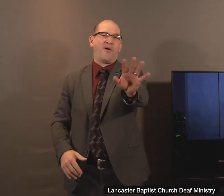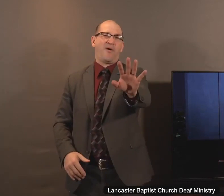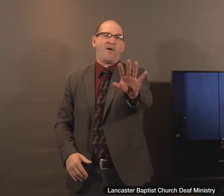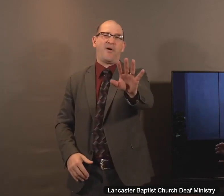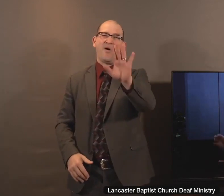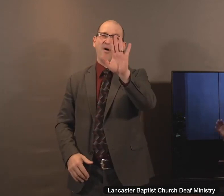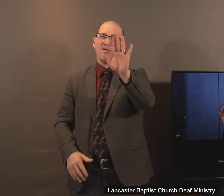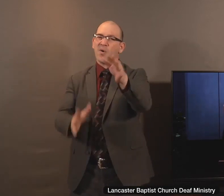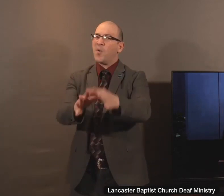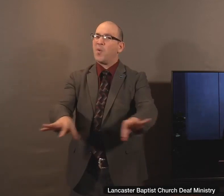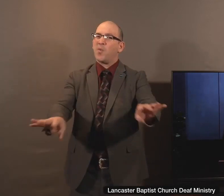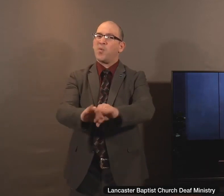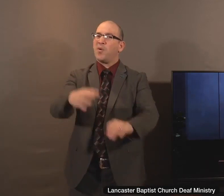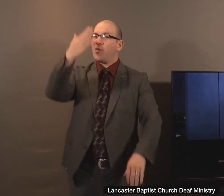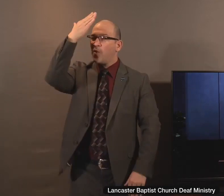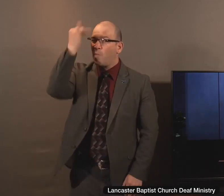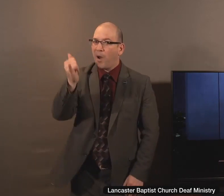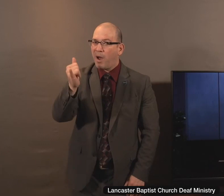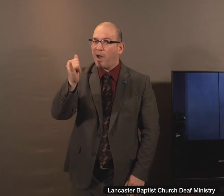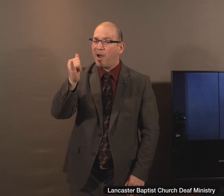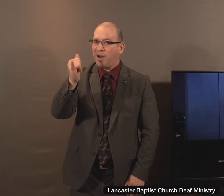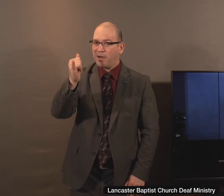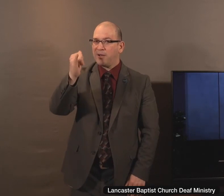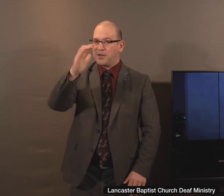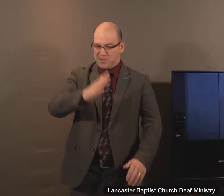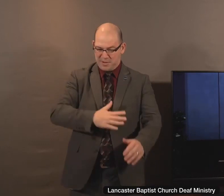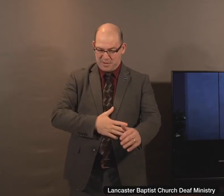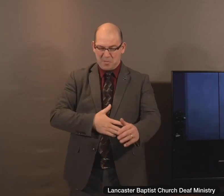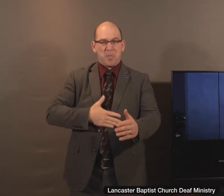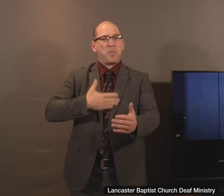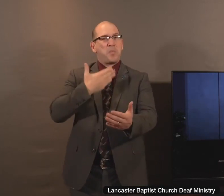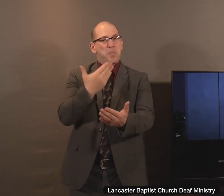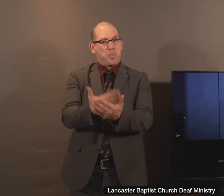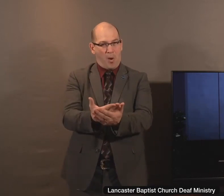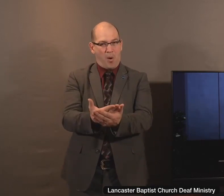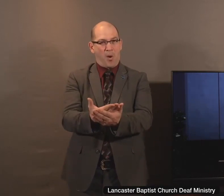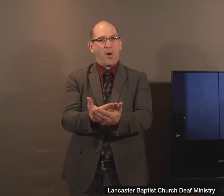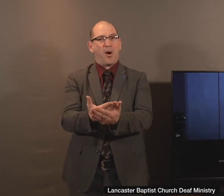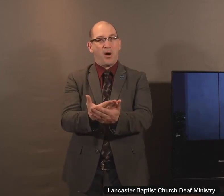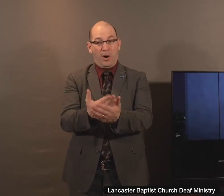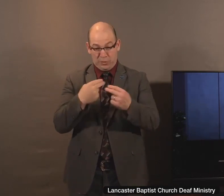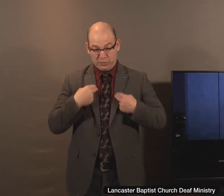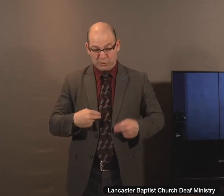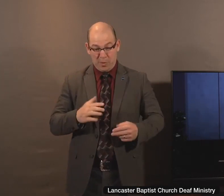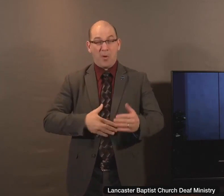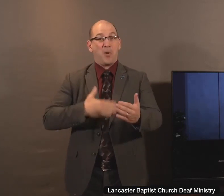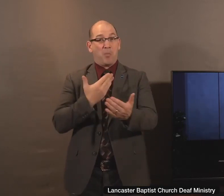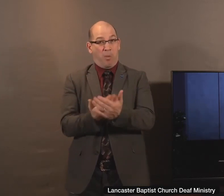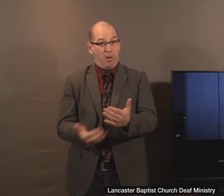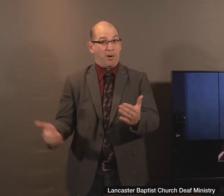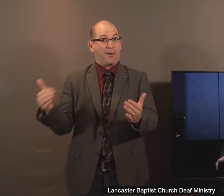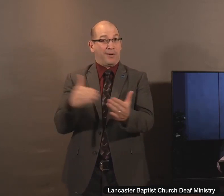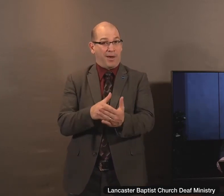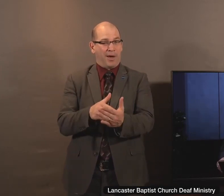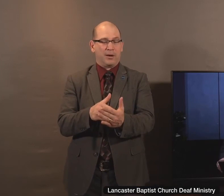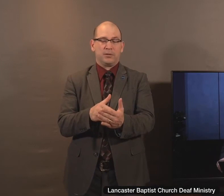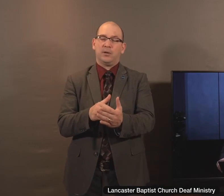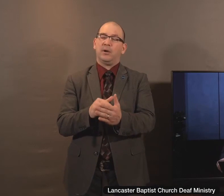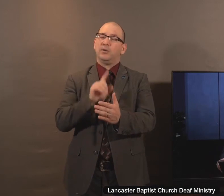is based upon your birth. And if you've experienced the new birth of Jesus Christ, then he knows and loves you